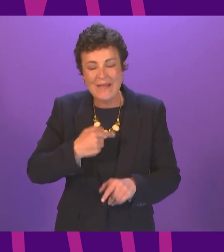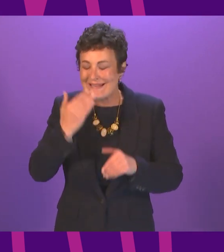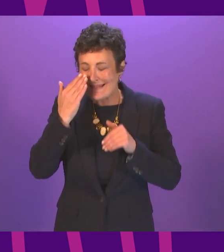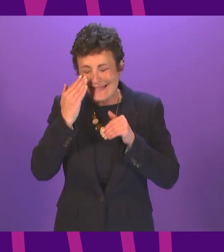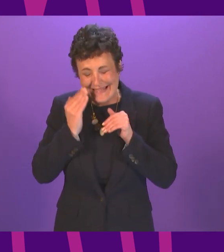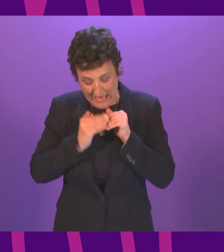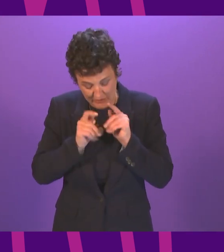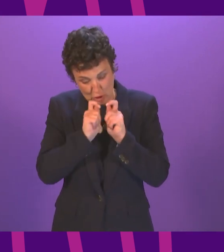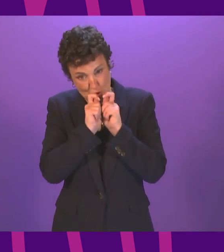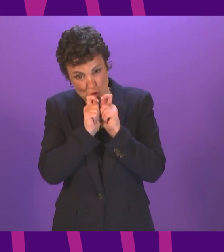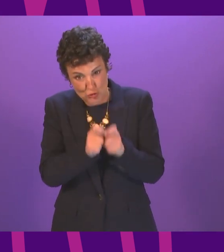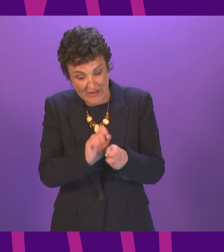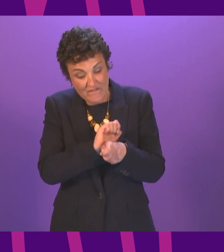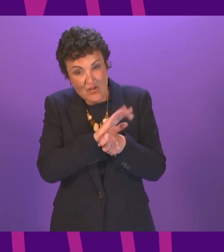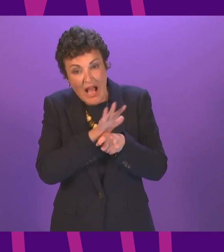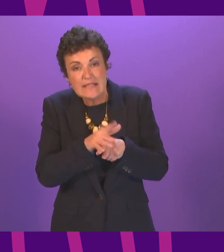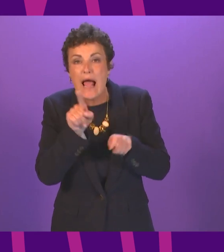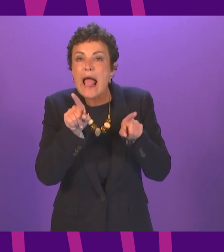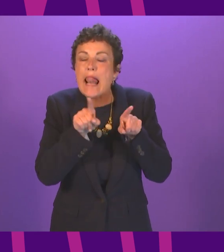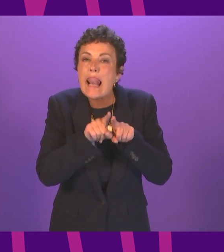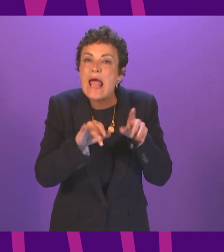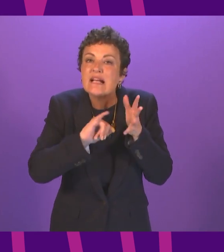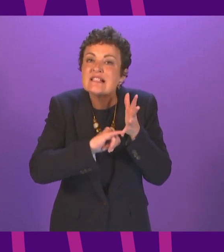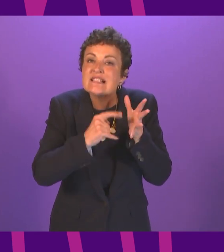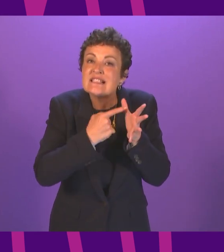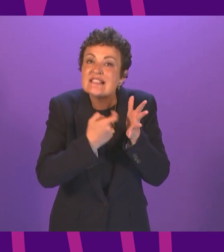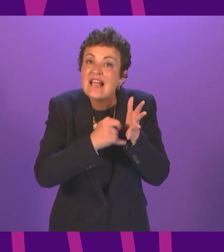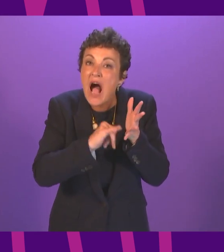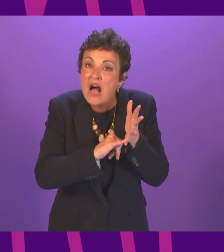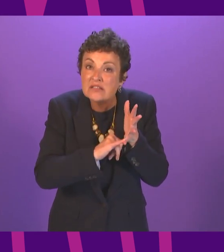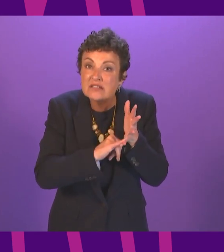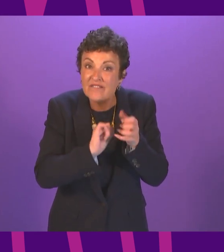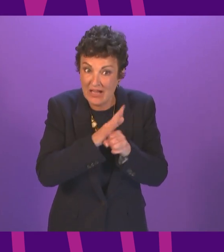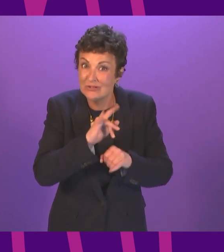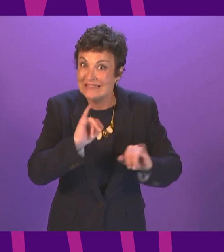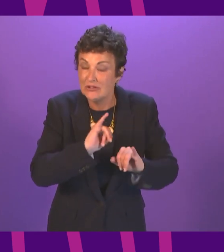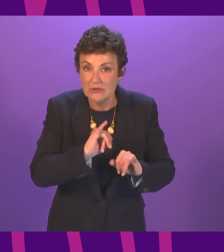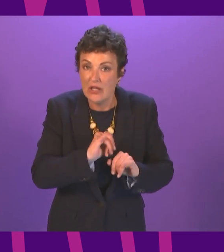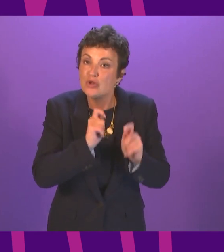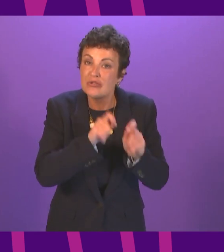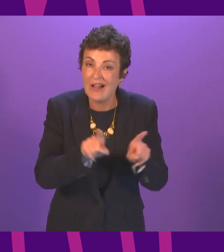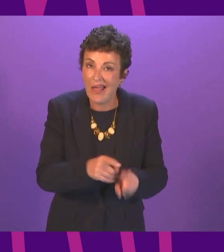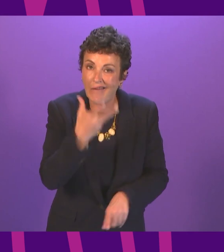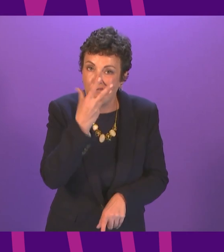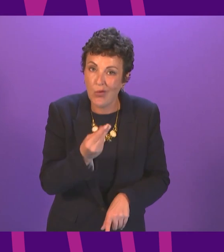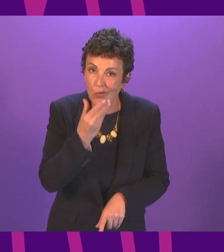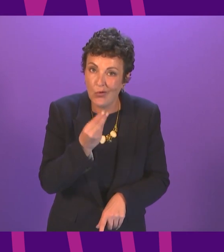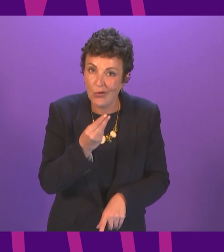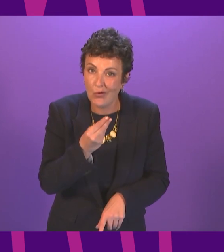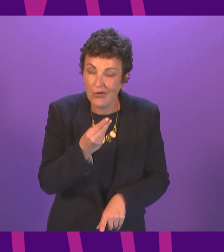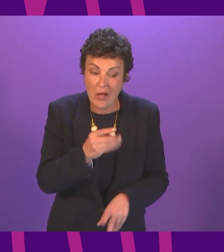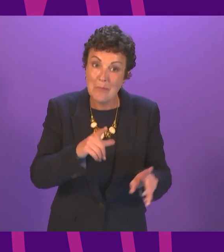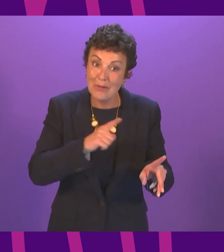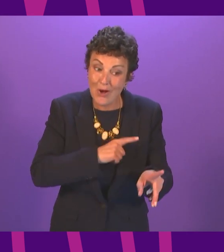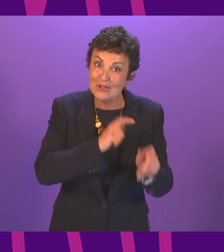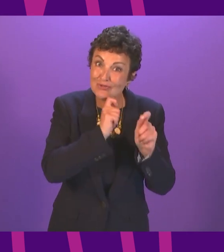virus as a SARS virus we treated it as a flu virus and as a result major mistakes were